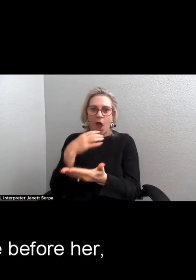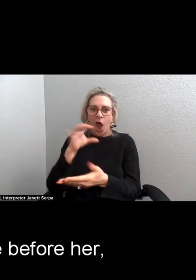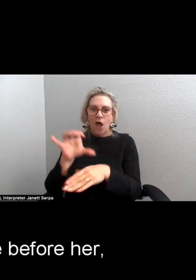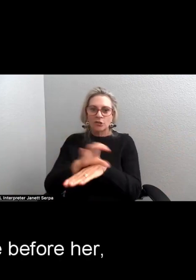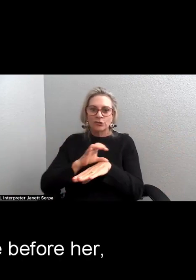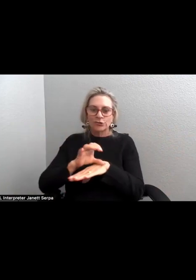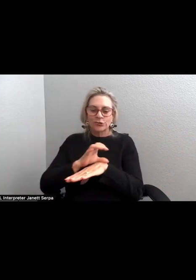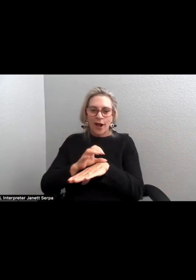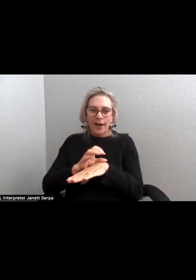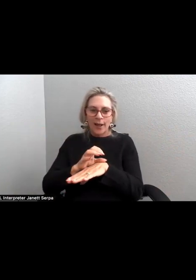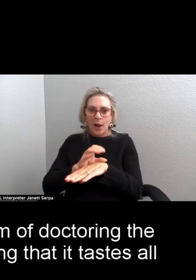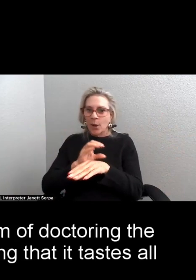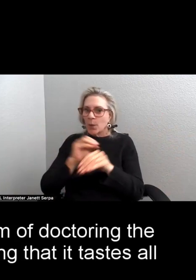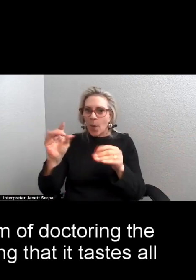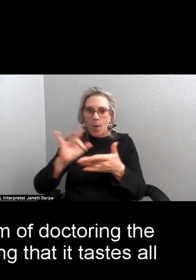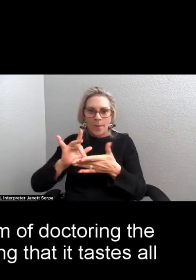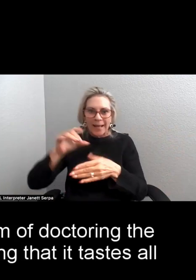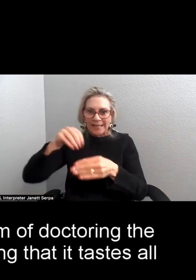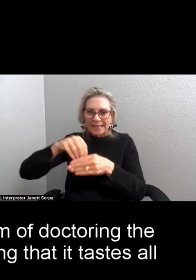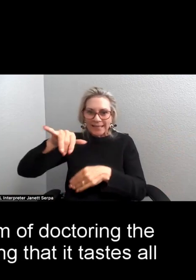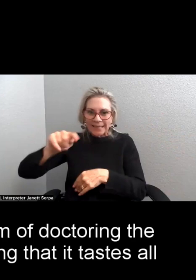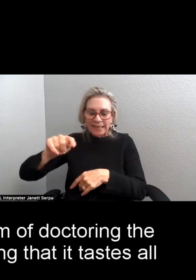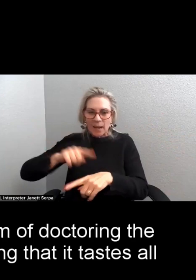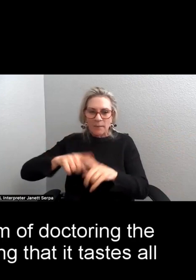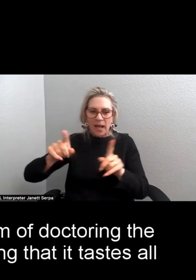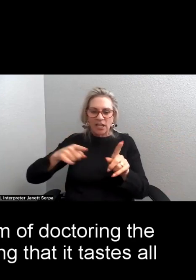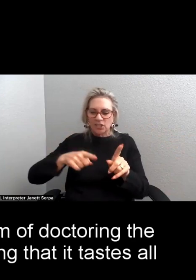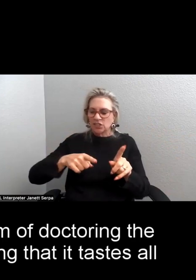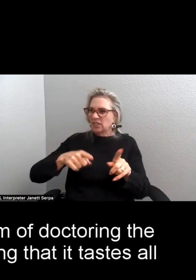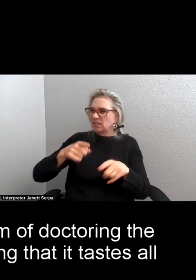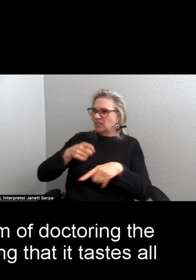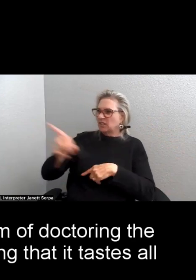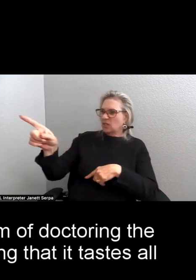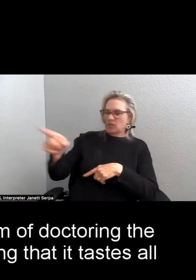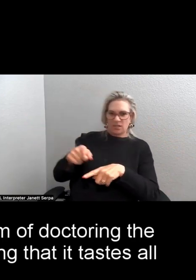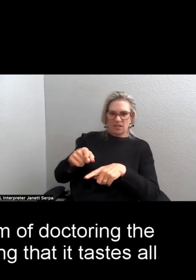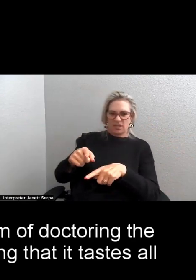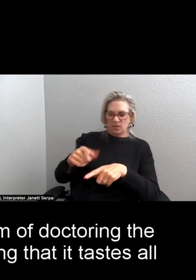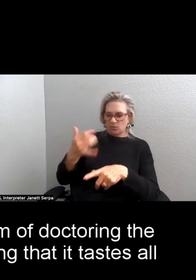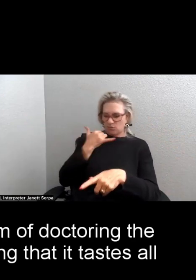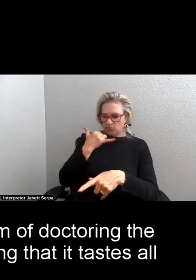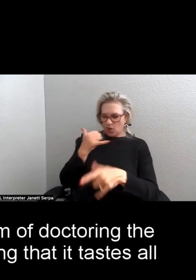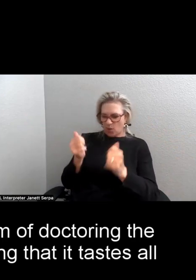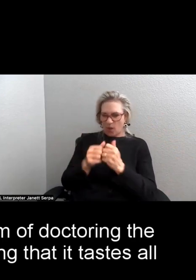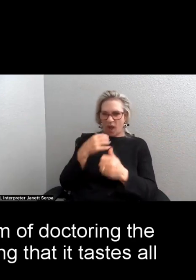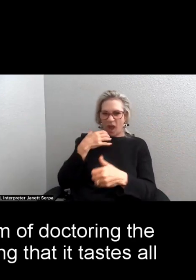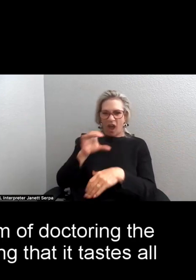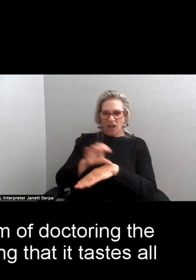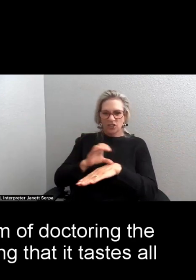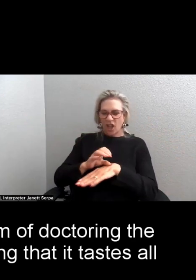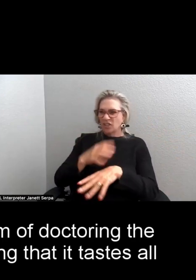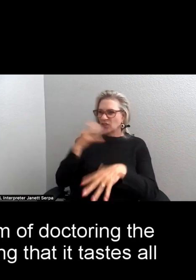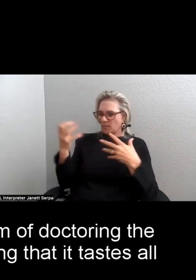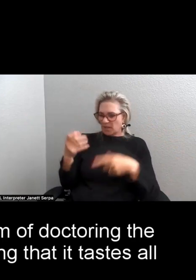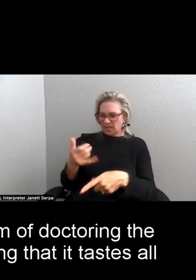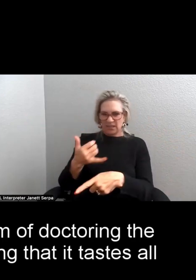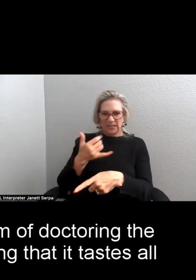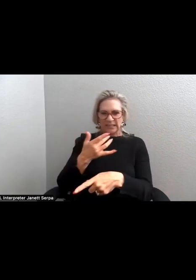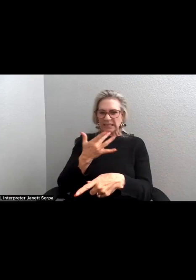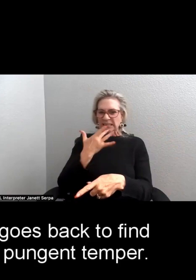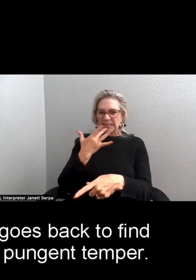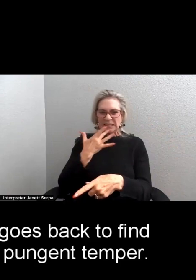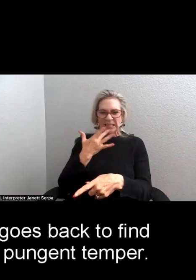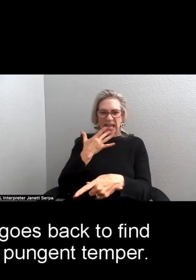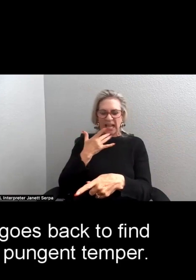before her, but she accuses him of doctoring the beverage, screaming that it tastes